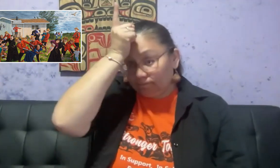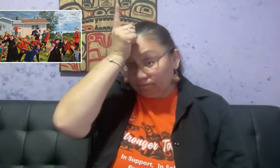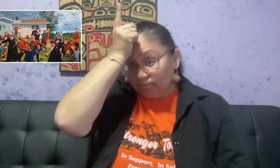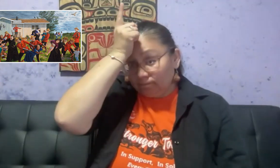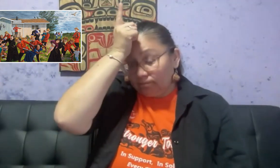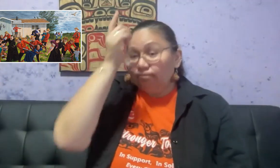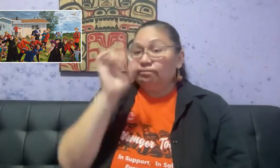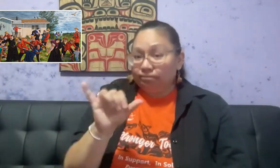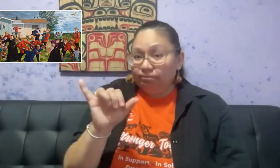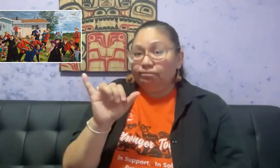me.